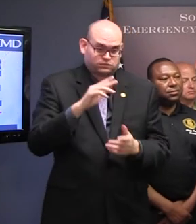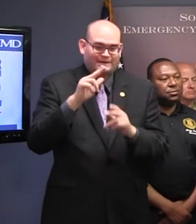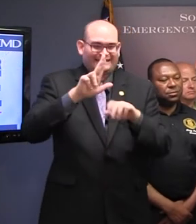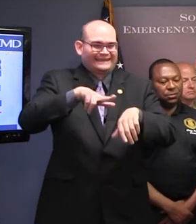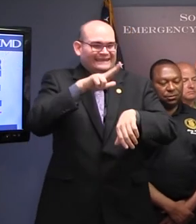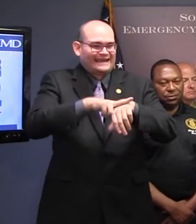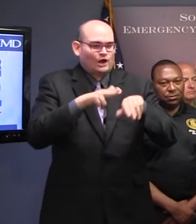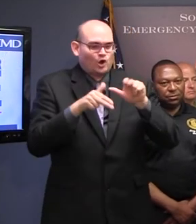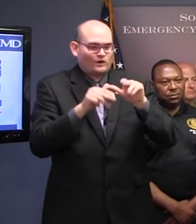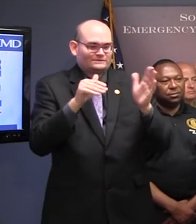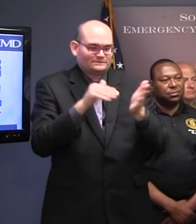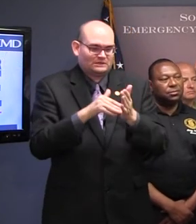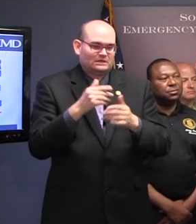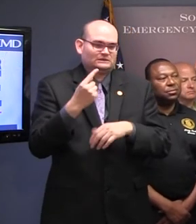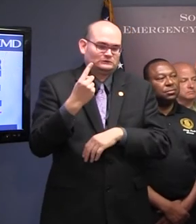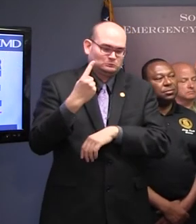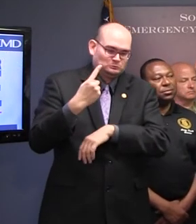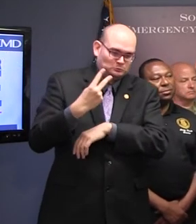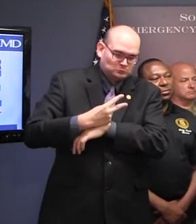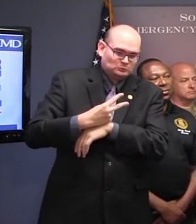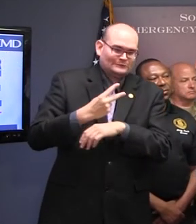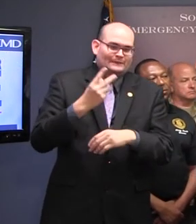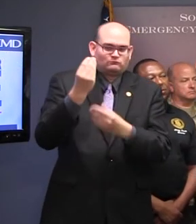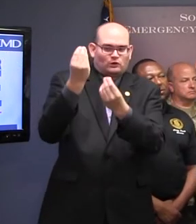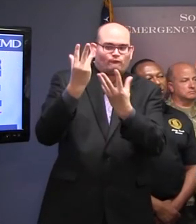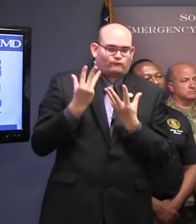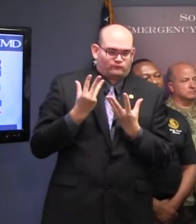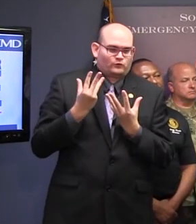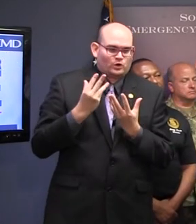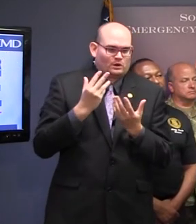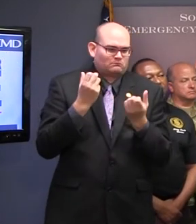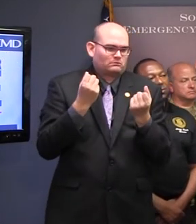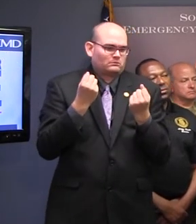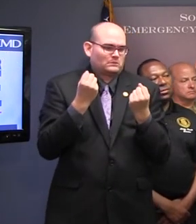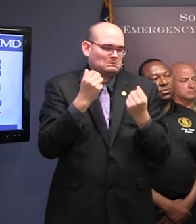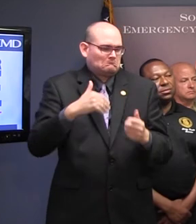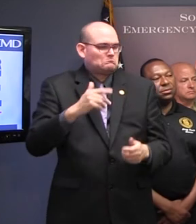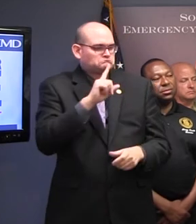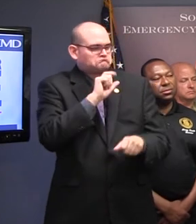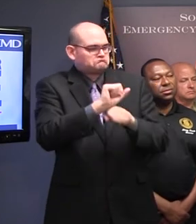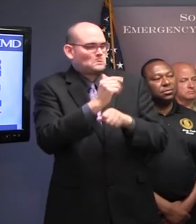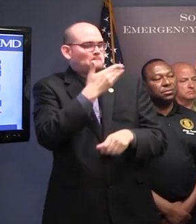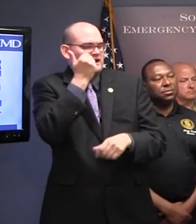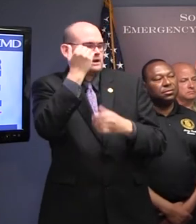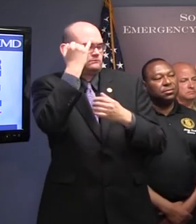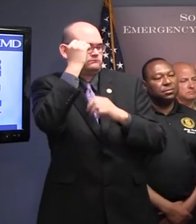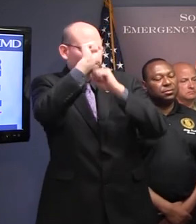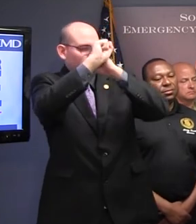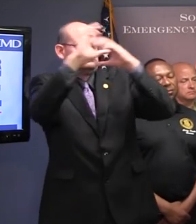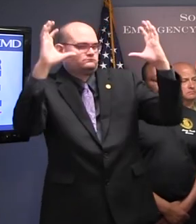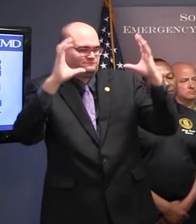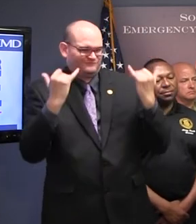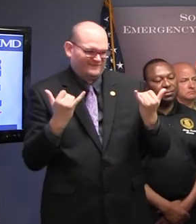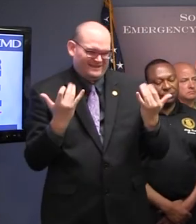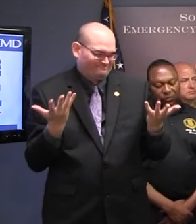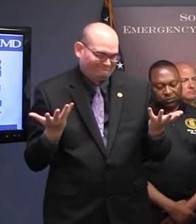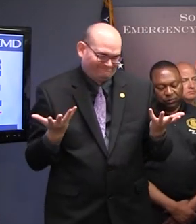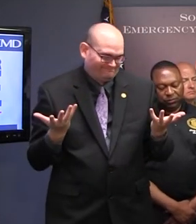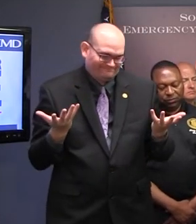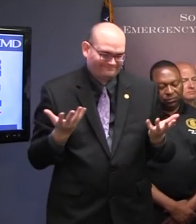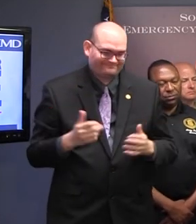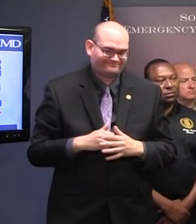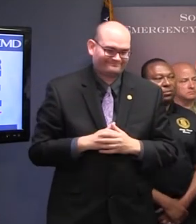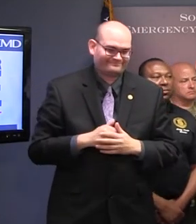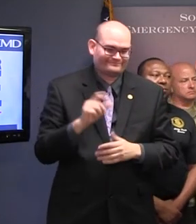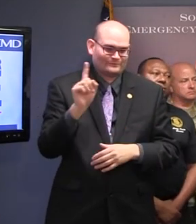with good, reliable numbers that people can expect. But I can tell you if it is a major hurricane making landfall anywhere where the eye makes landfall